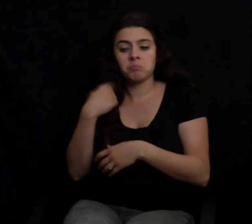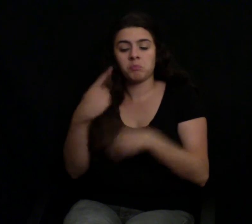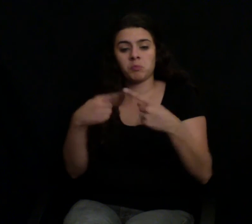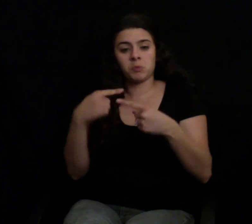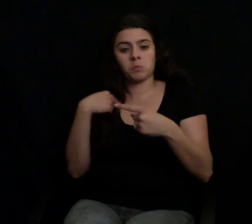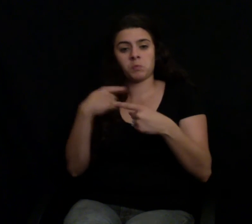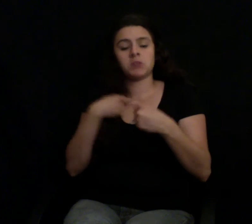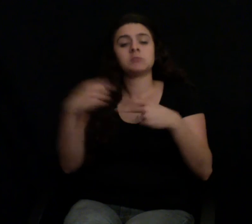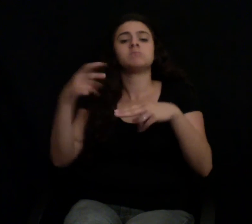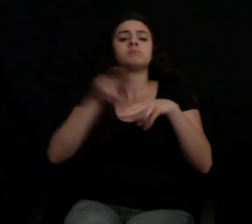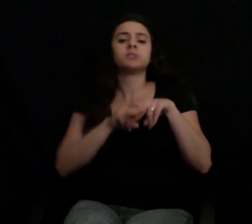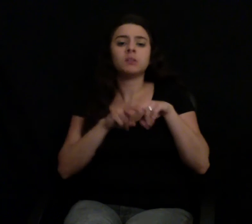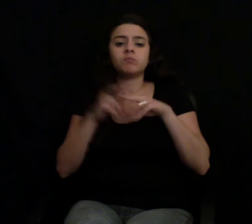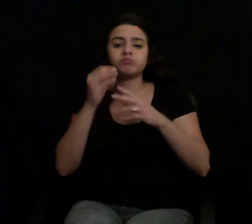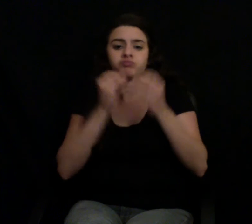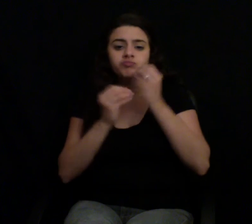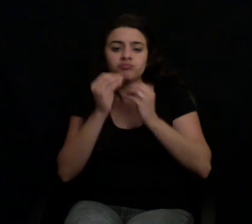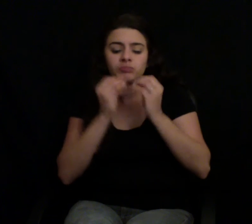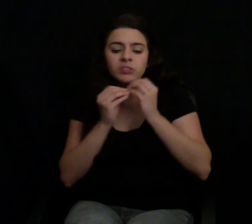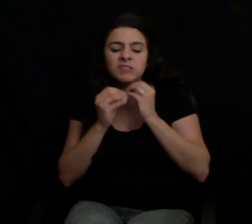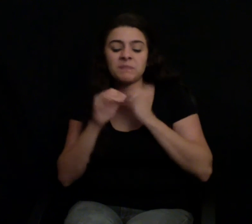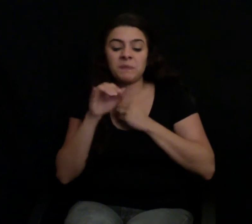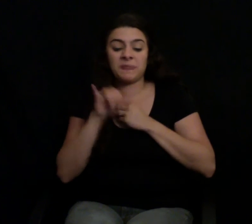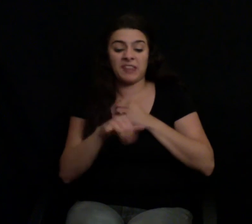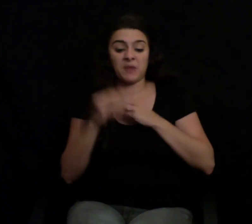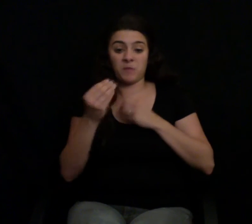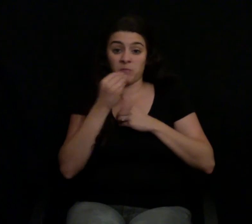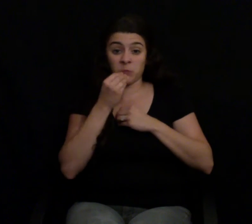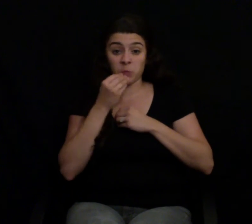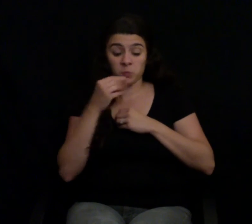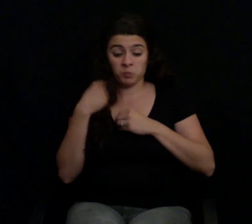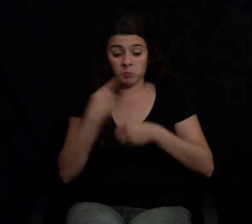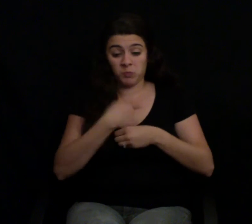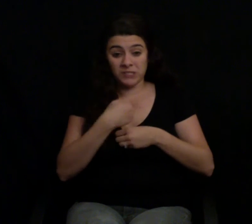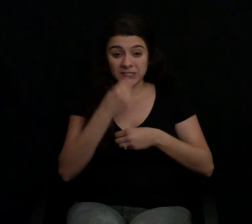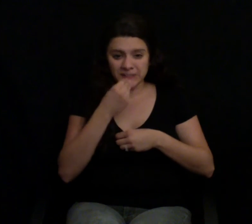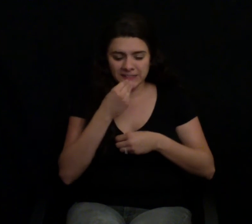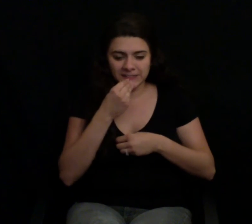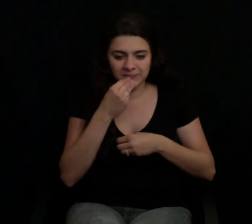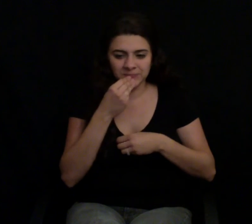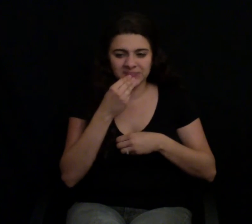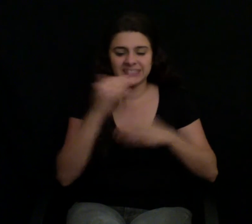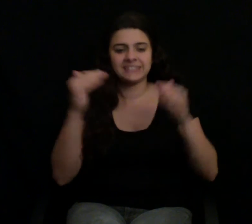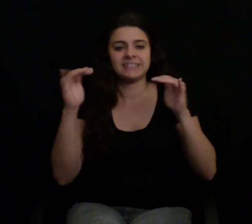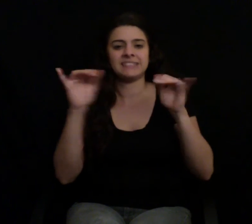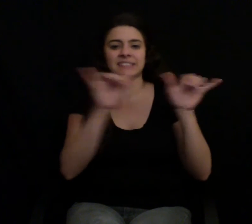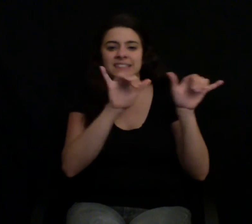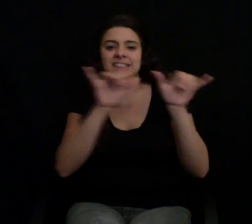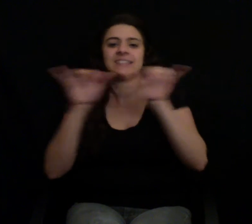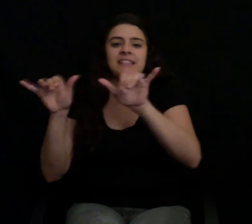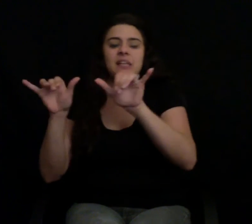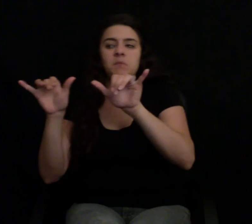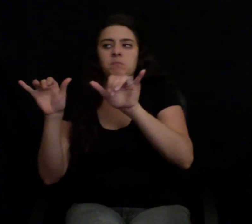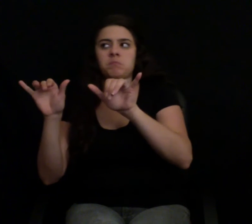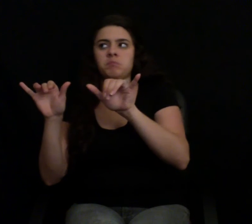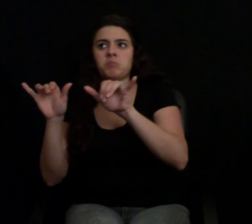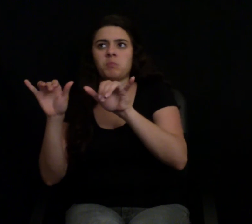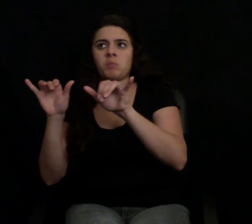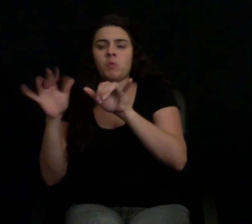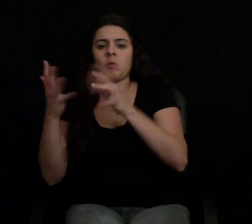about the way farmers are treated, about the way animals are treated, and really about our future, our planet. And